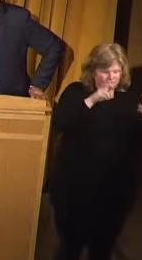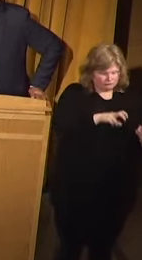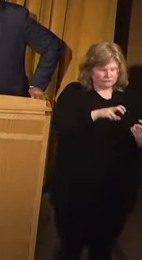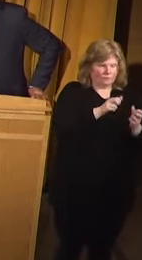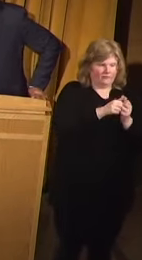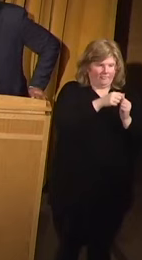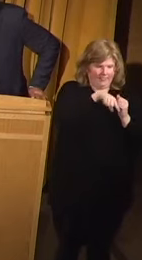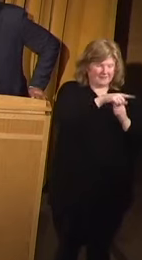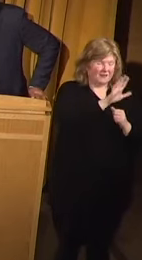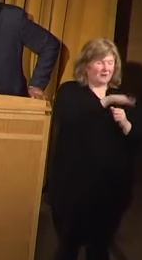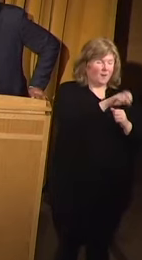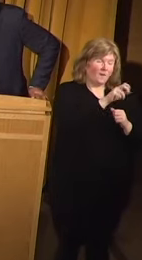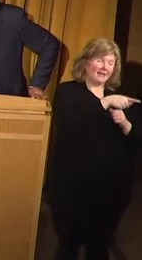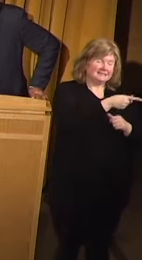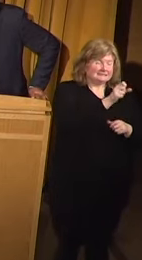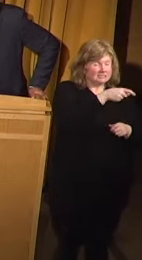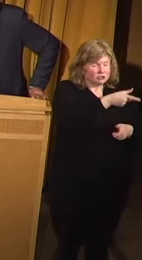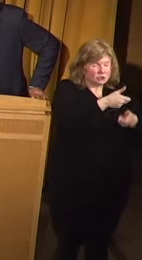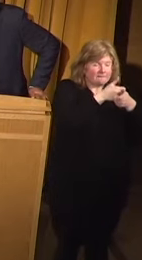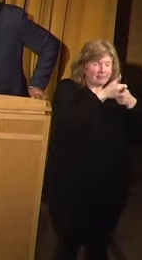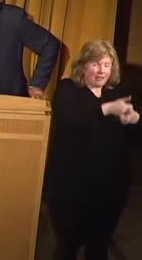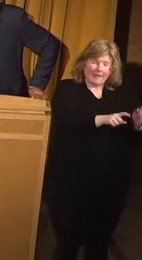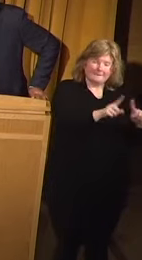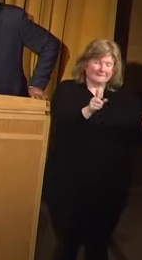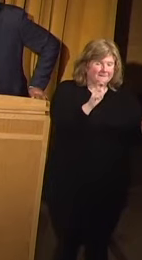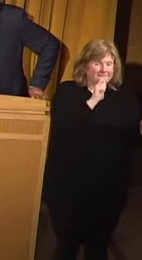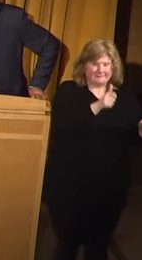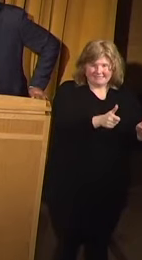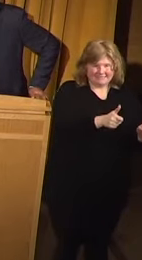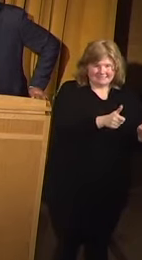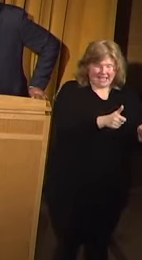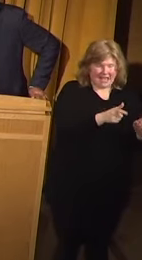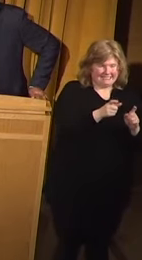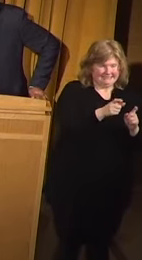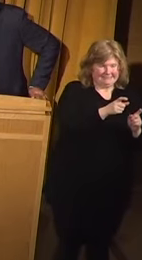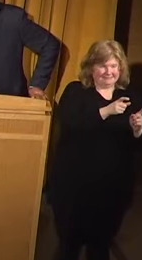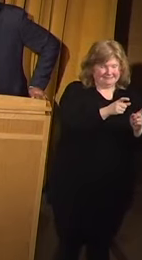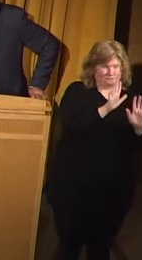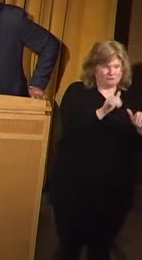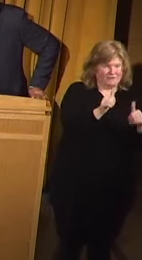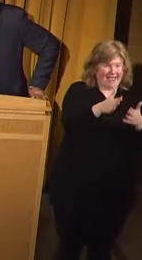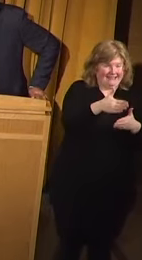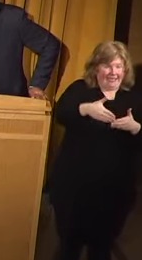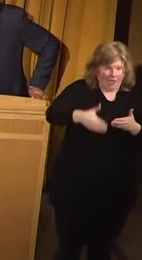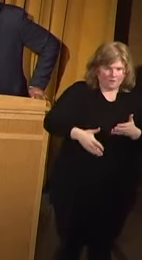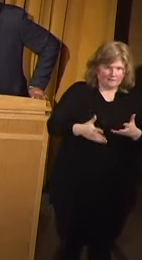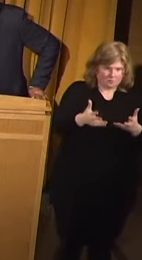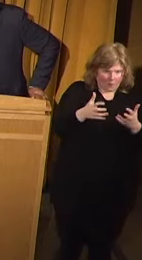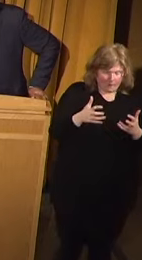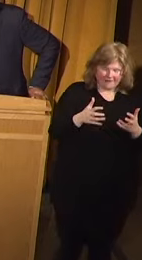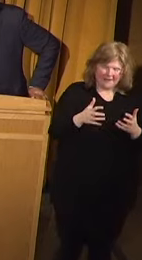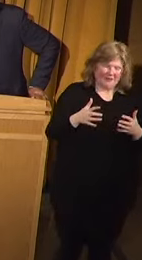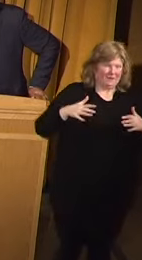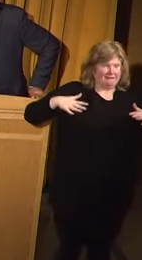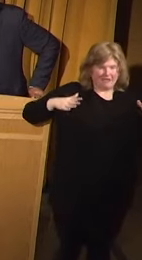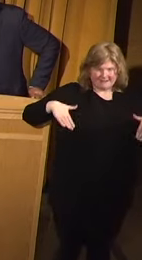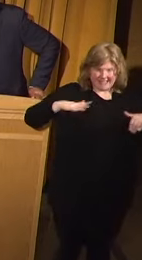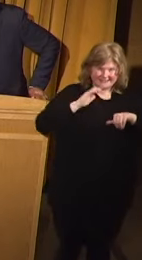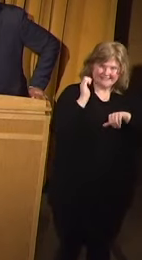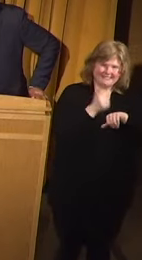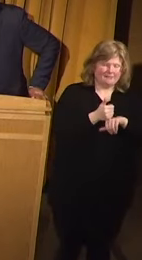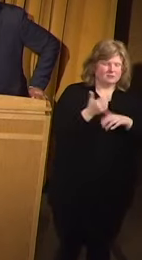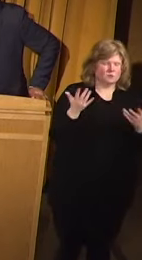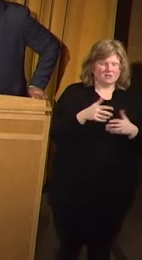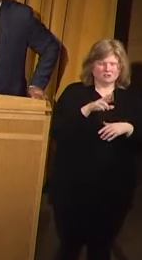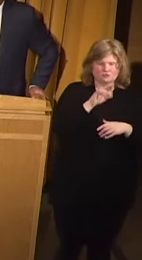you are in compliance, but it's not giving us the outcomes that we're looking for. And we still haven't really established what the root causes of the